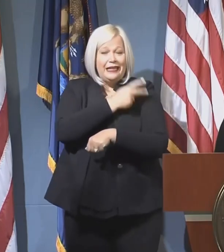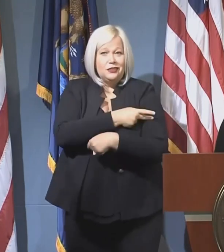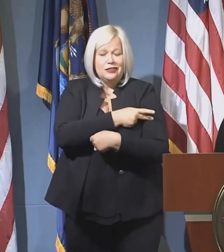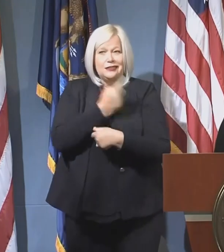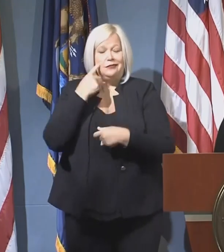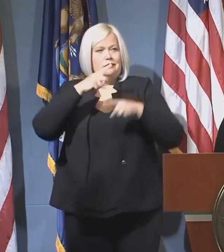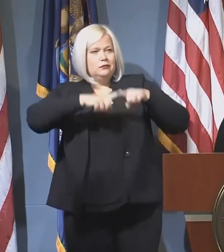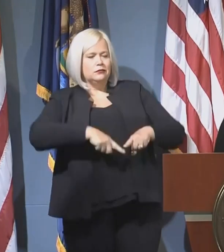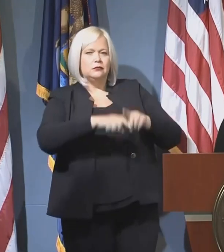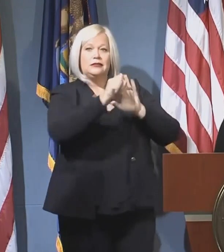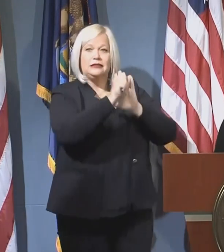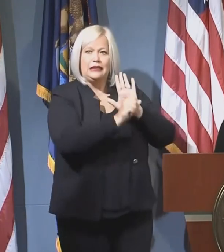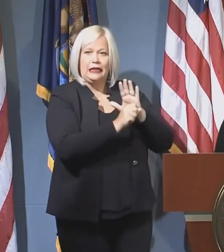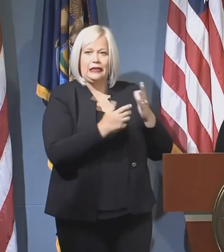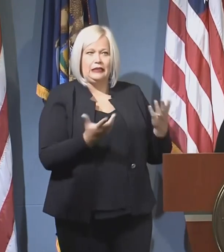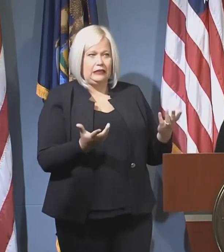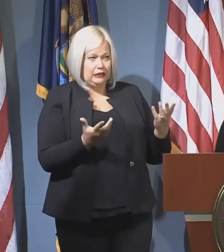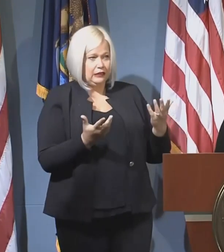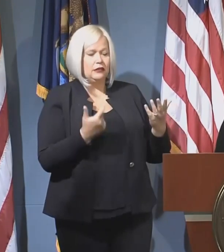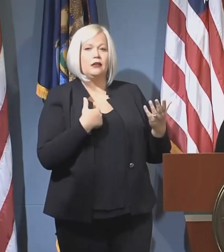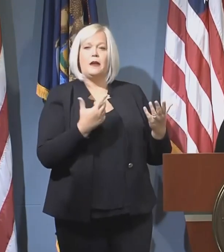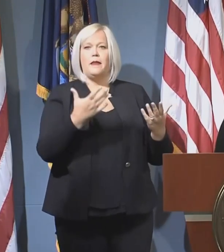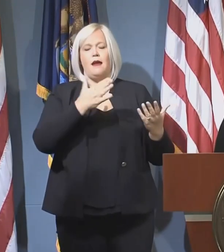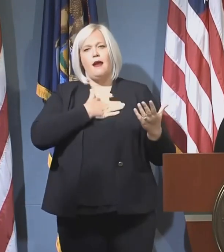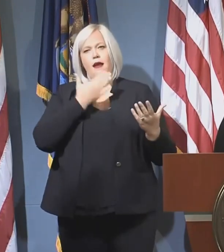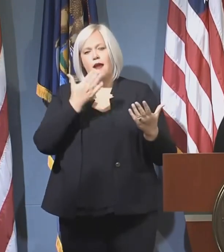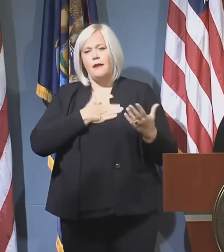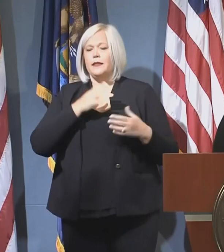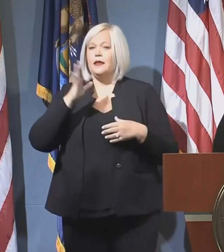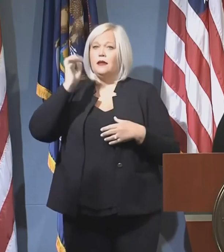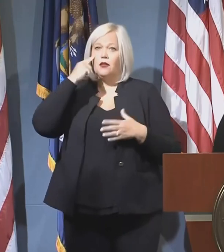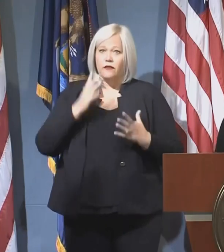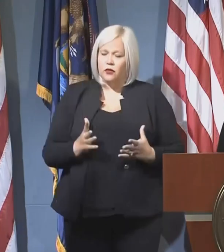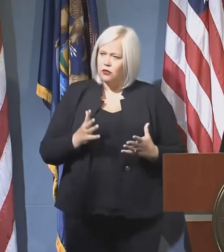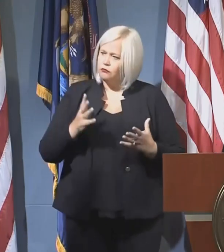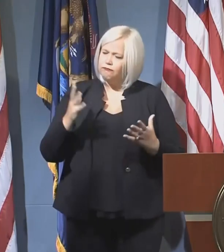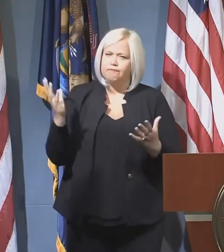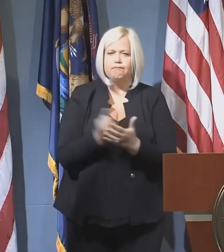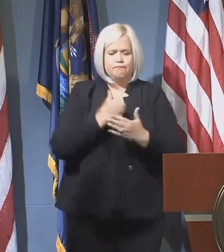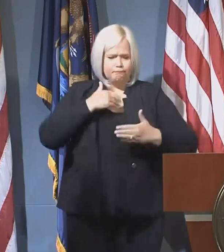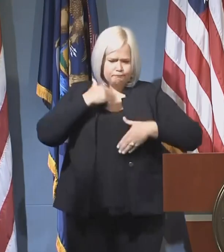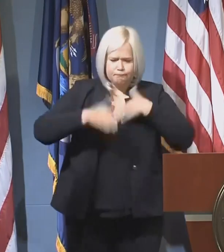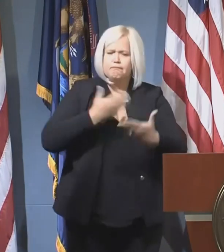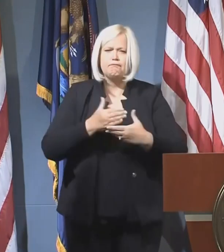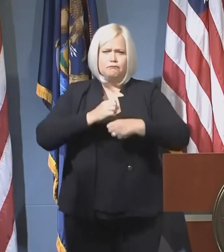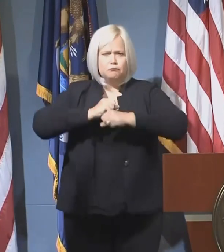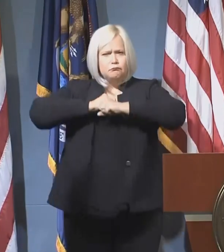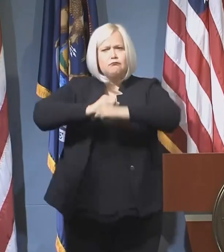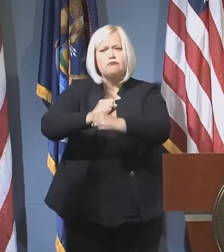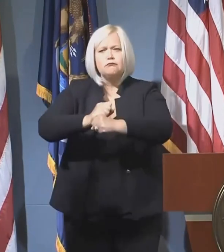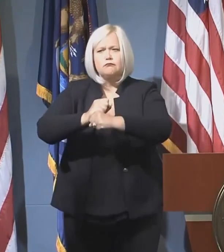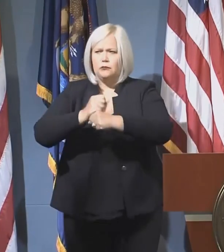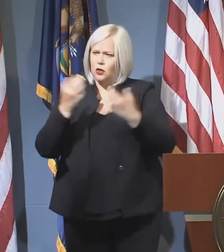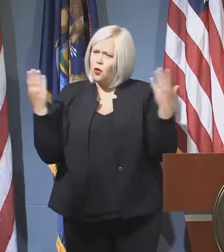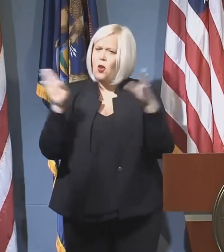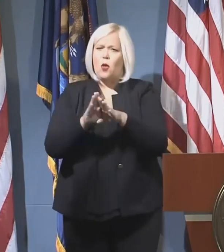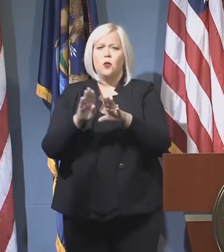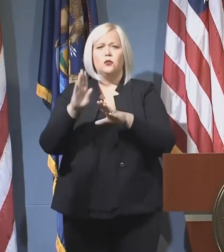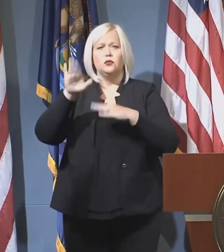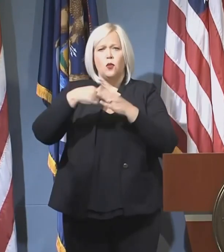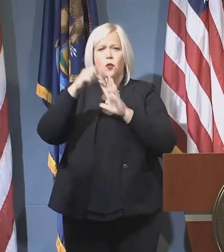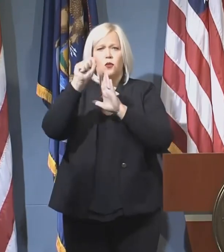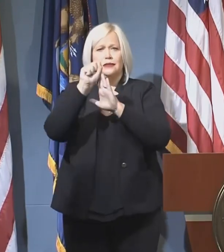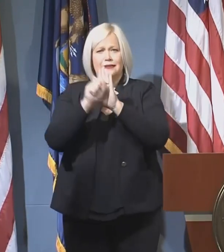That's why I'm so thankful that Governor Whitmer took swift action to protect us by shutting down the state to prevent the rapid spread of the virus.